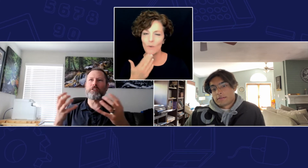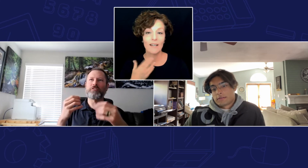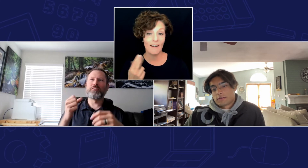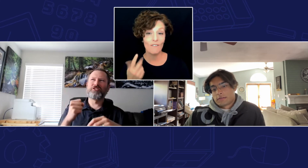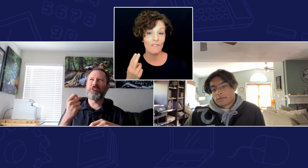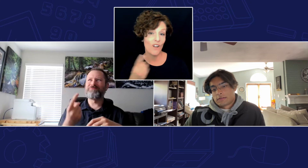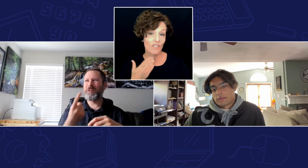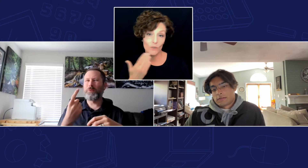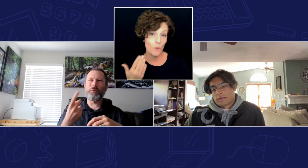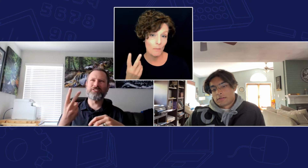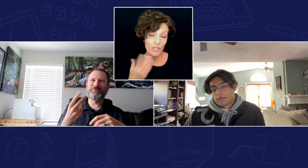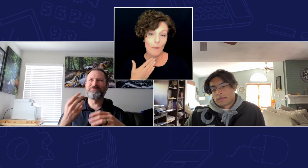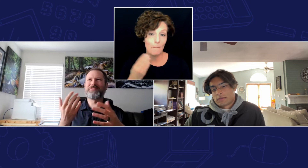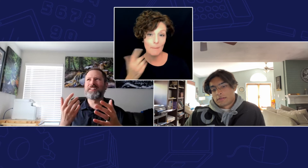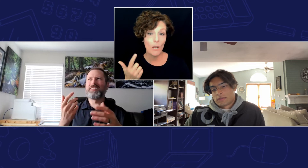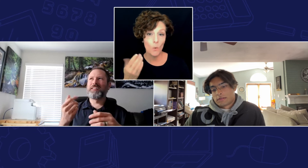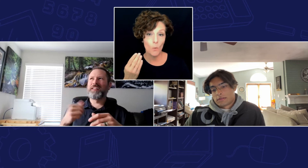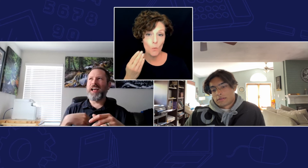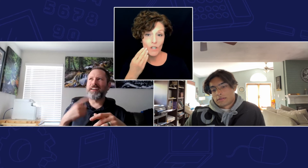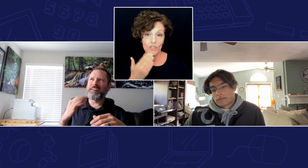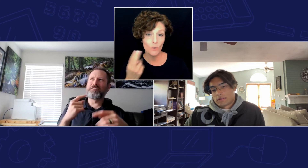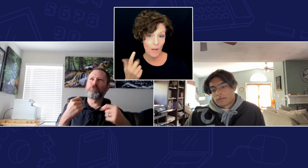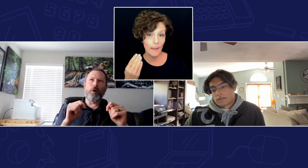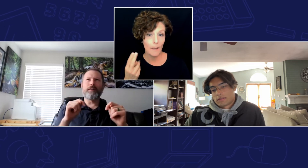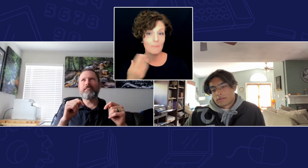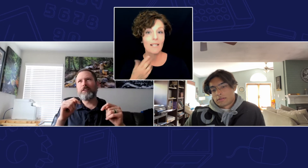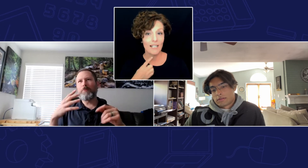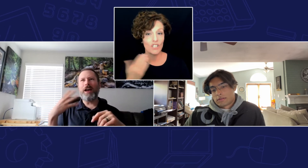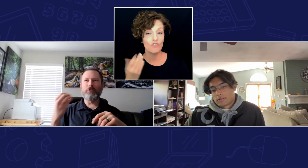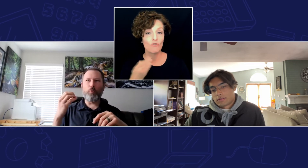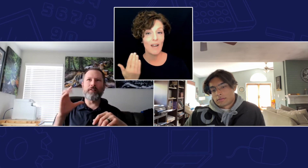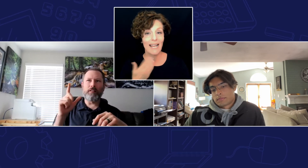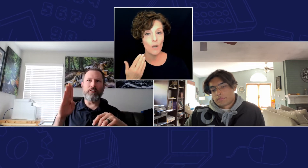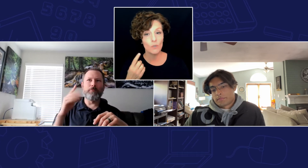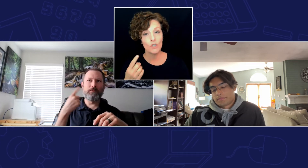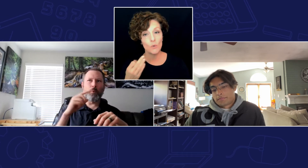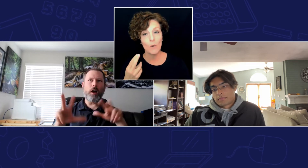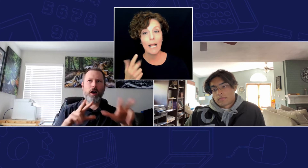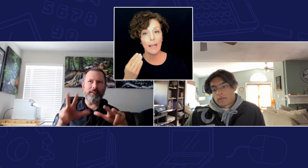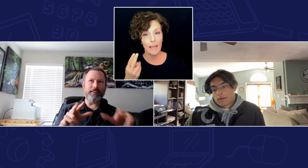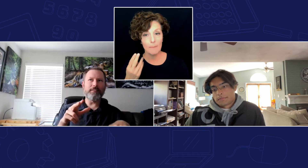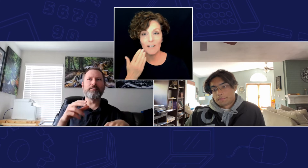in too much maybe one or two clubs I did try outdoor clubs for hiking